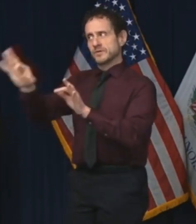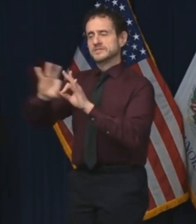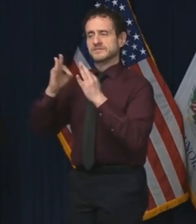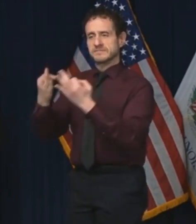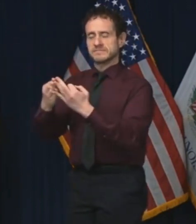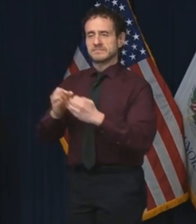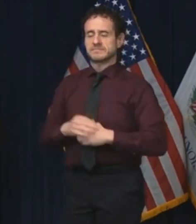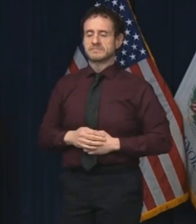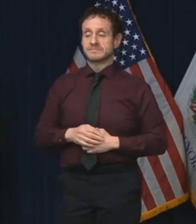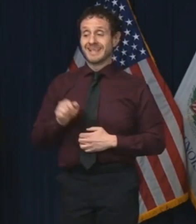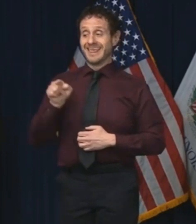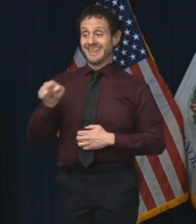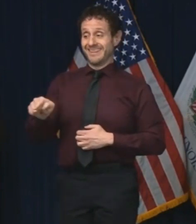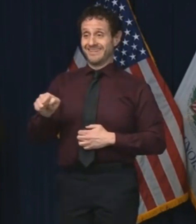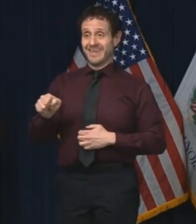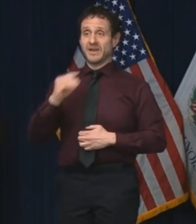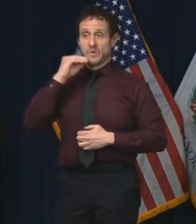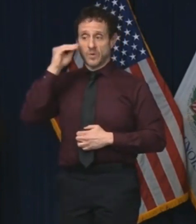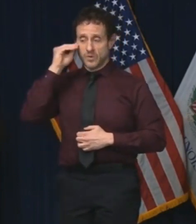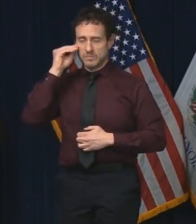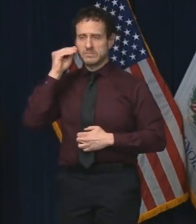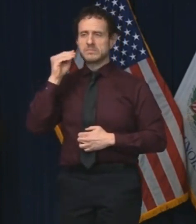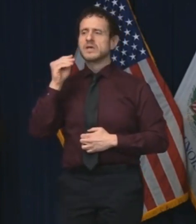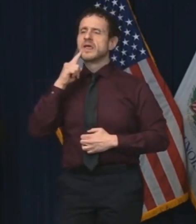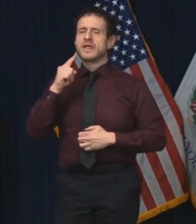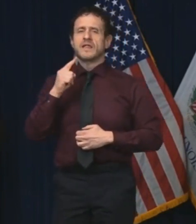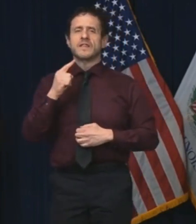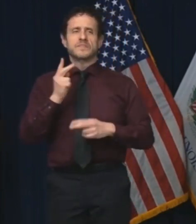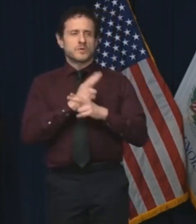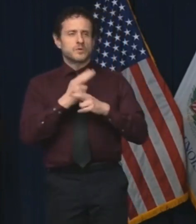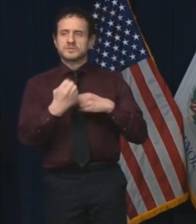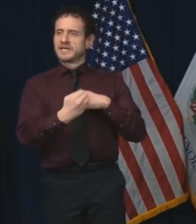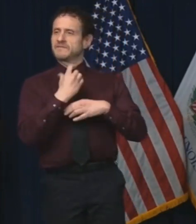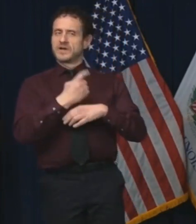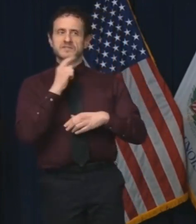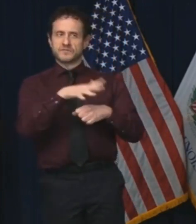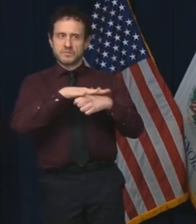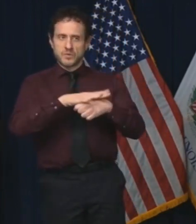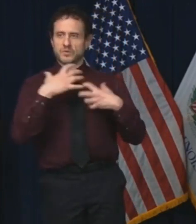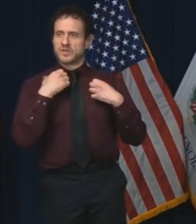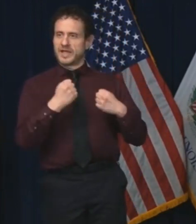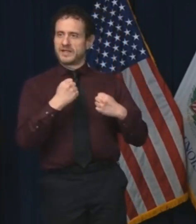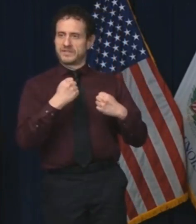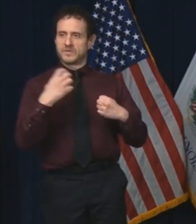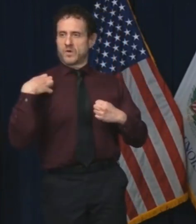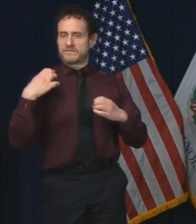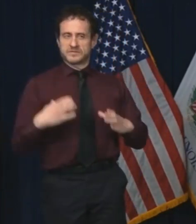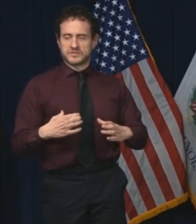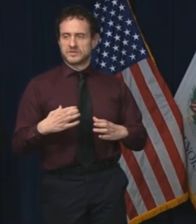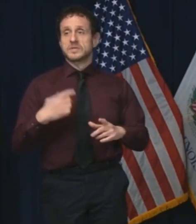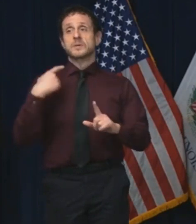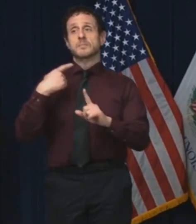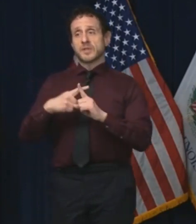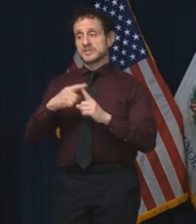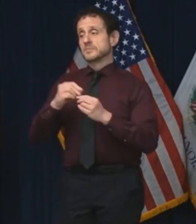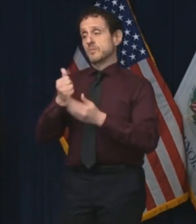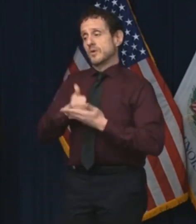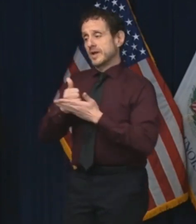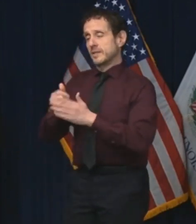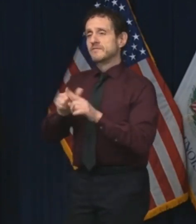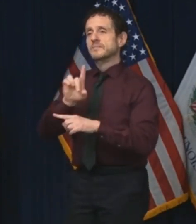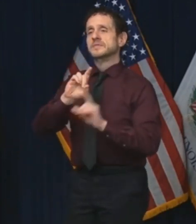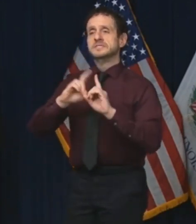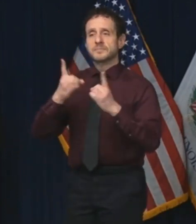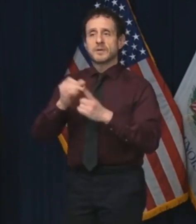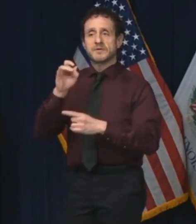The home is following recommendations from local health officials with implementation assistance from the Department of